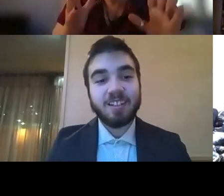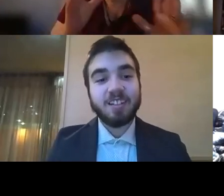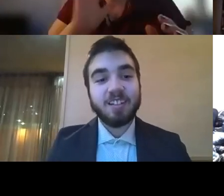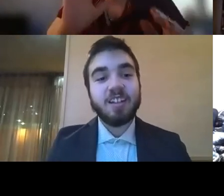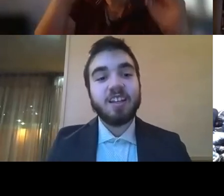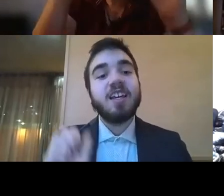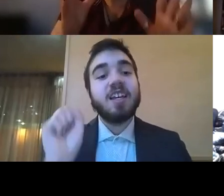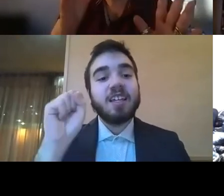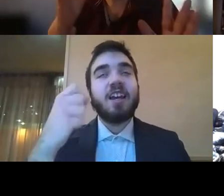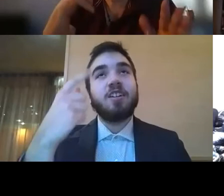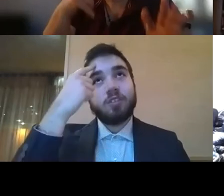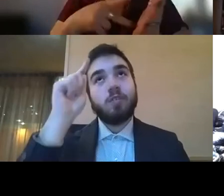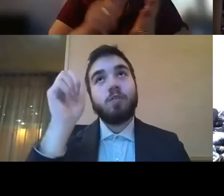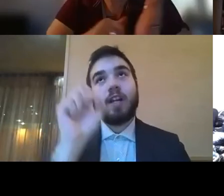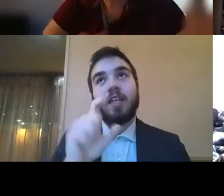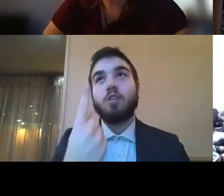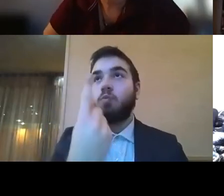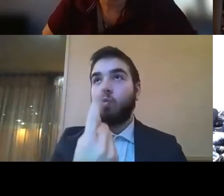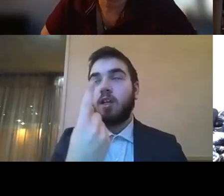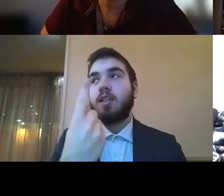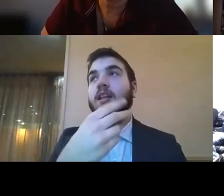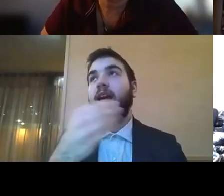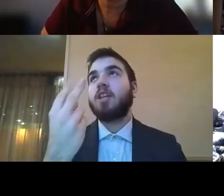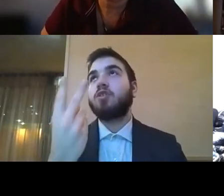so Thank